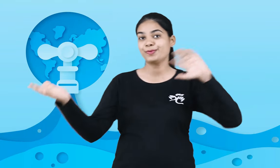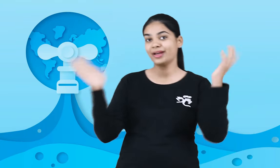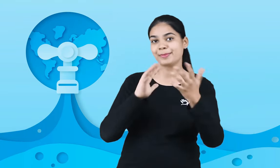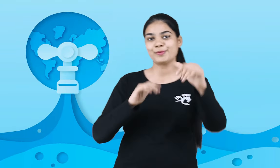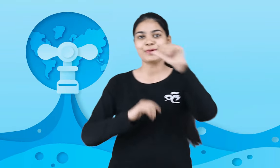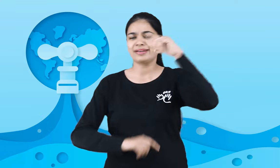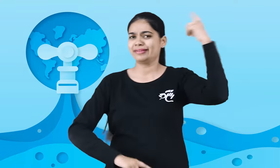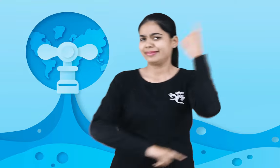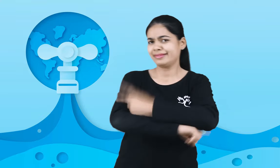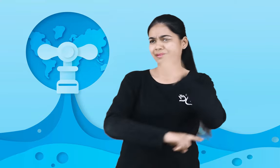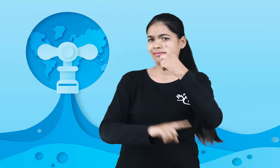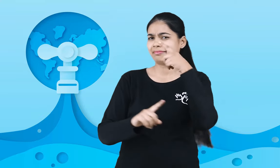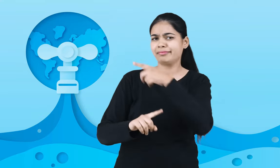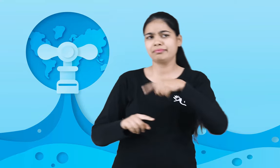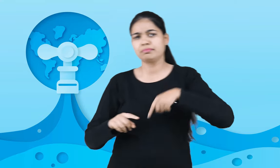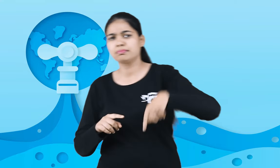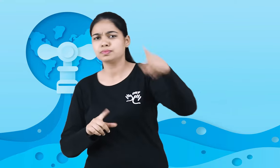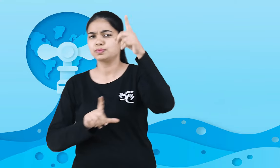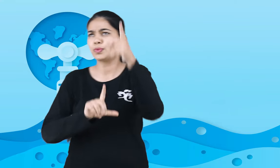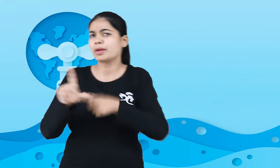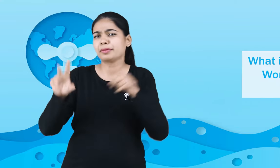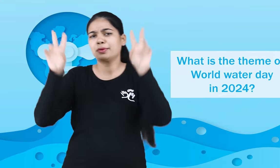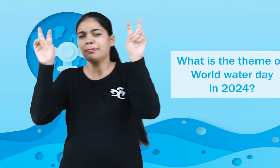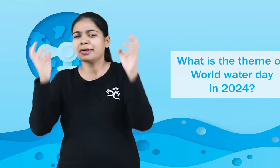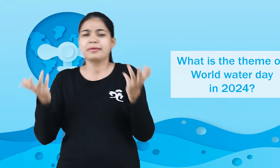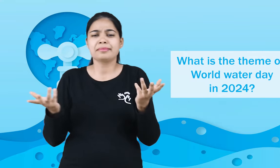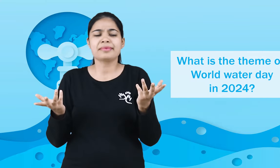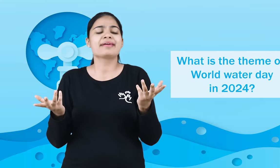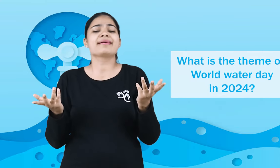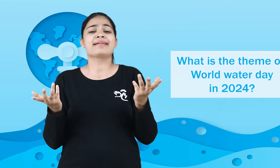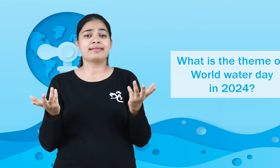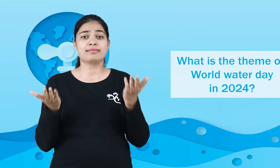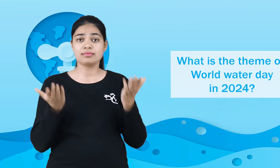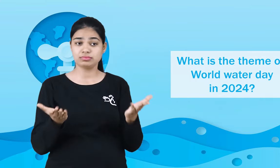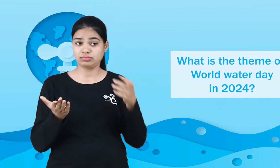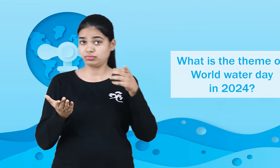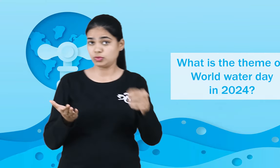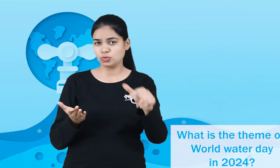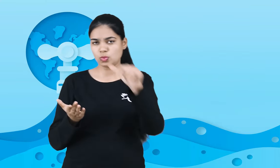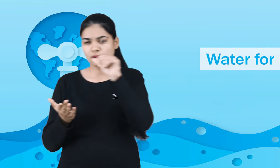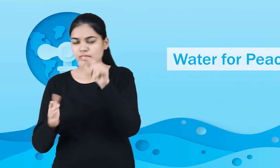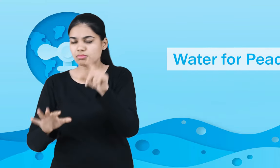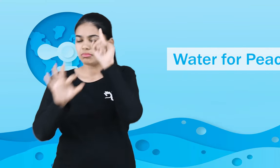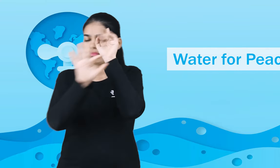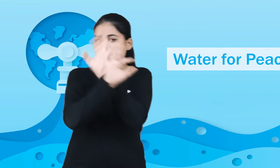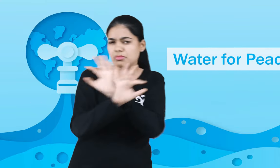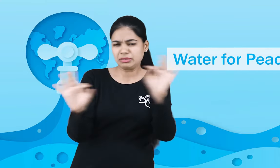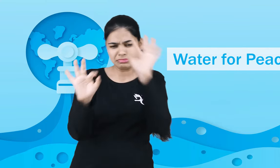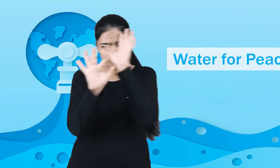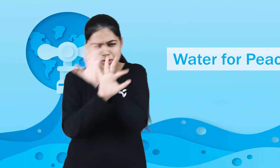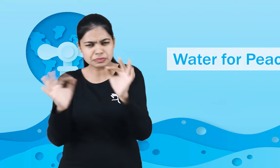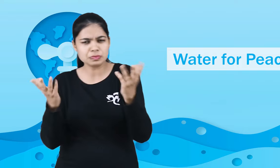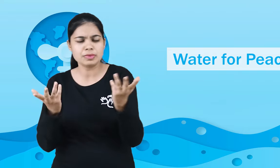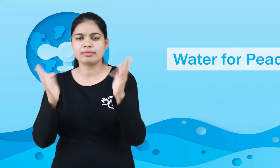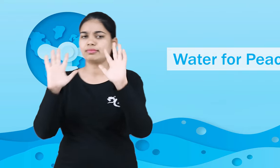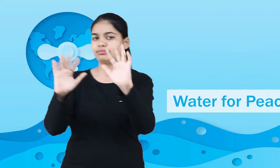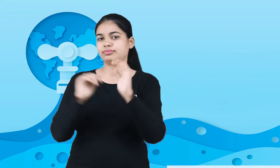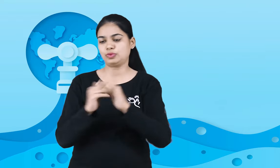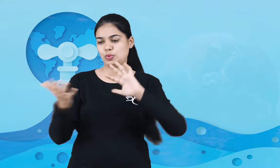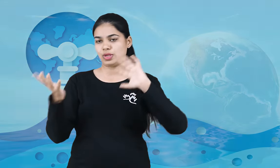Now what is the theme of World Water Day this year? Water for peace. What does this mean? Now,